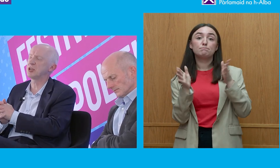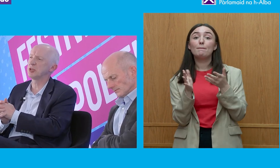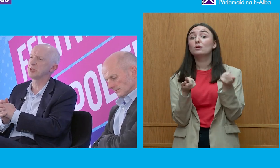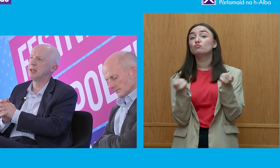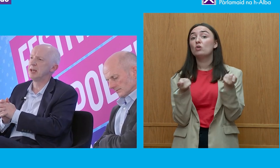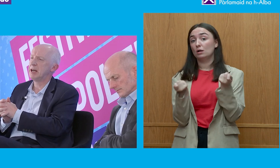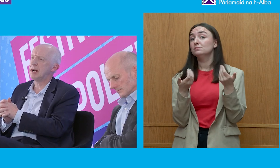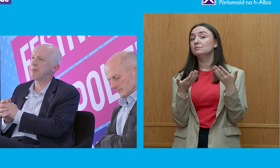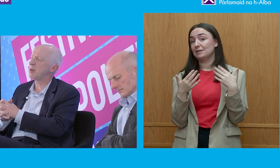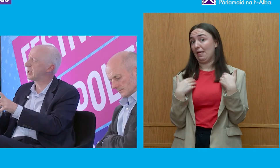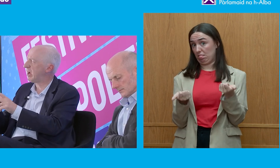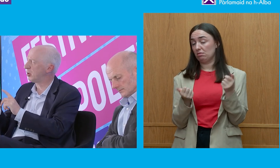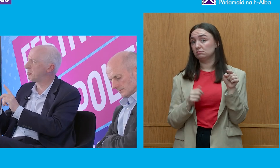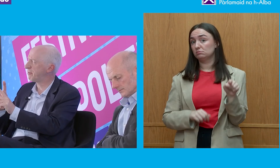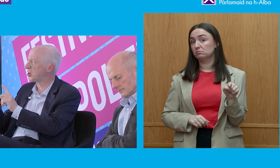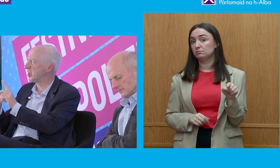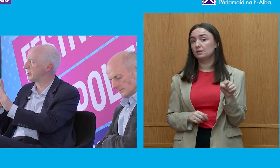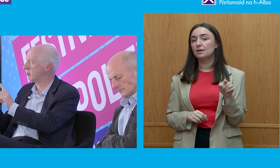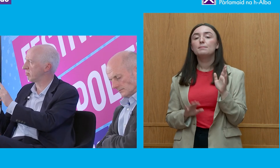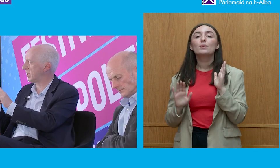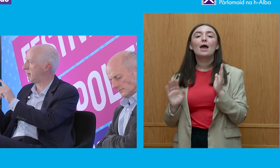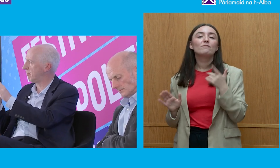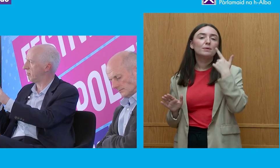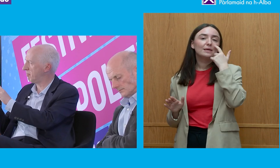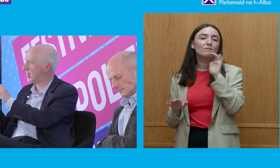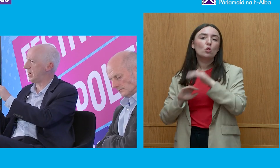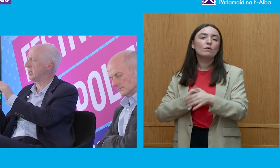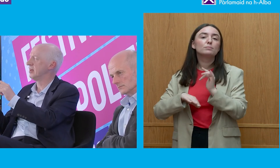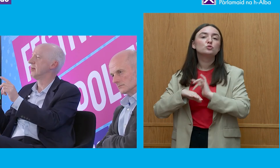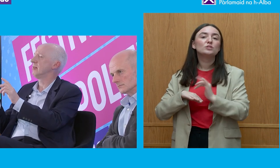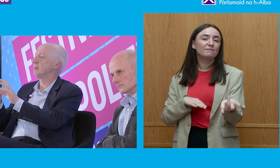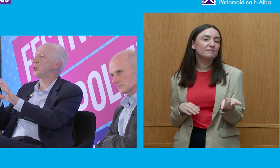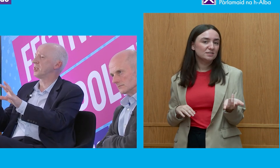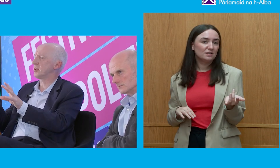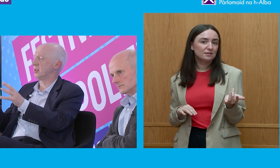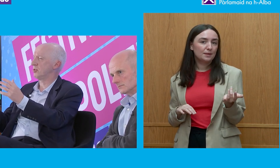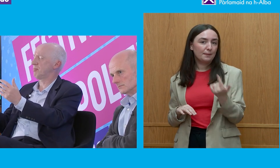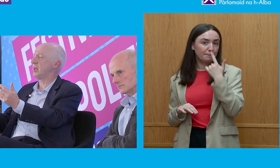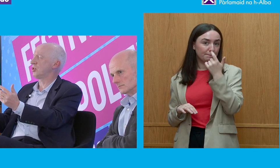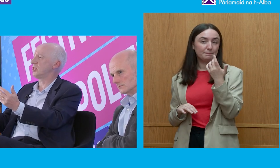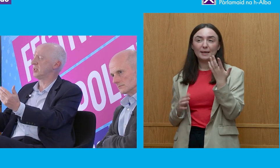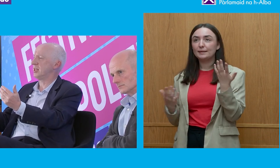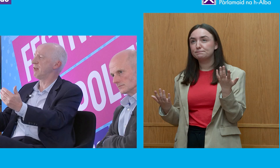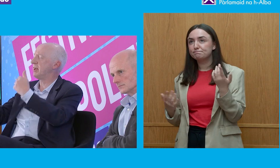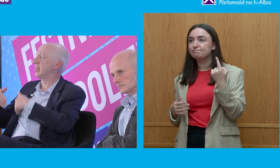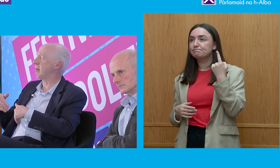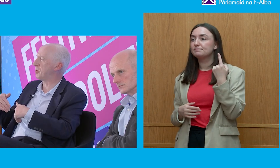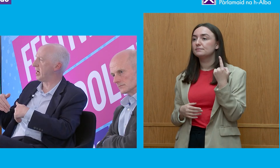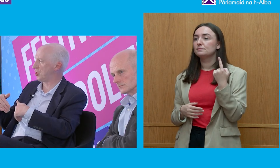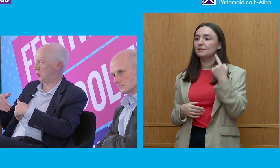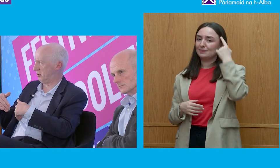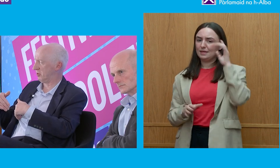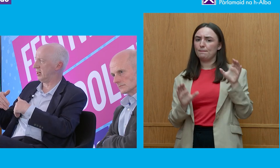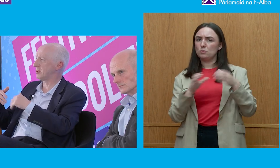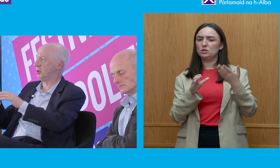organizations um let's be careful the word professionalism can imply bodies whose interest is in defending their